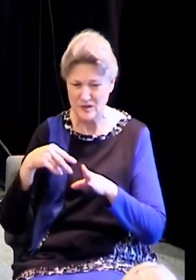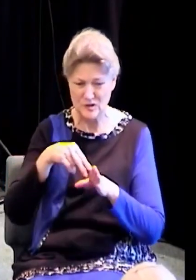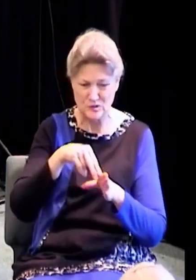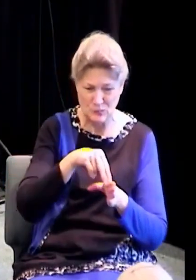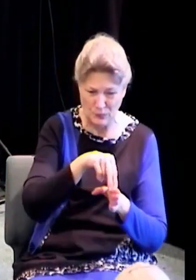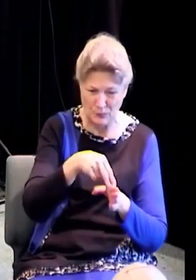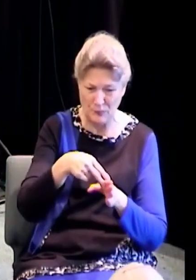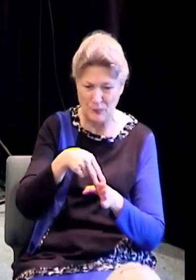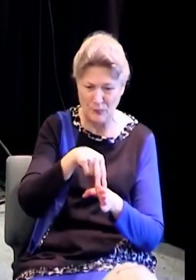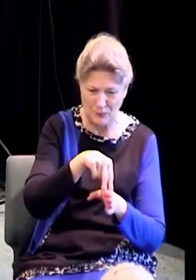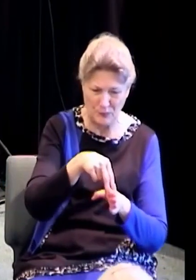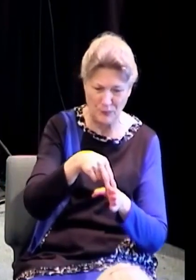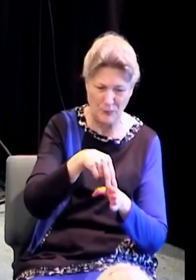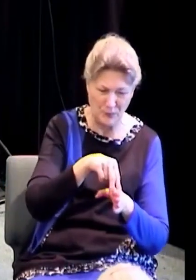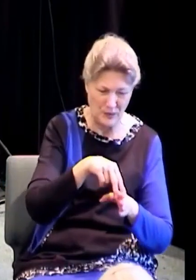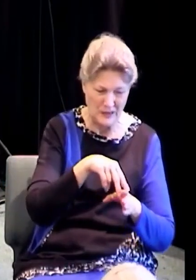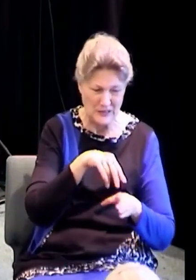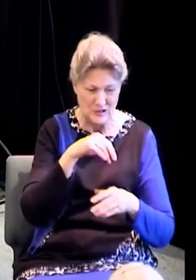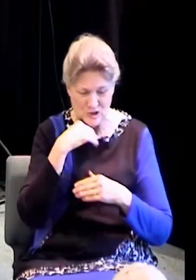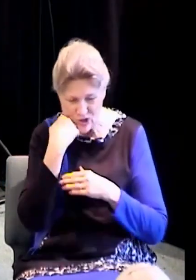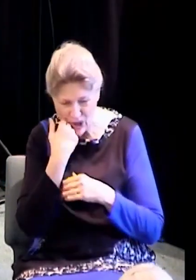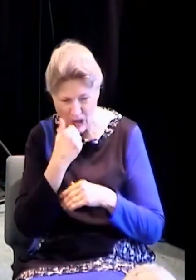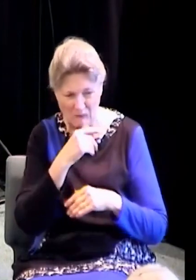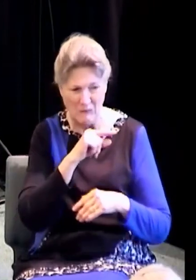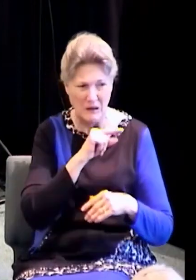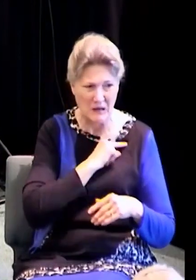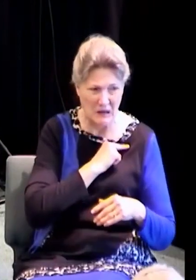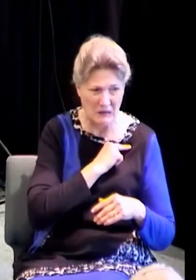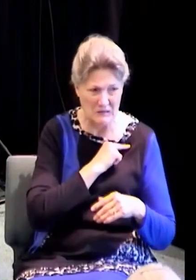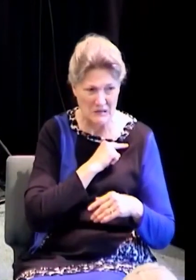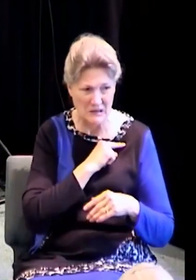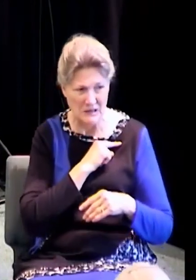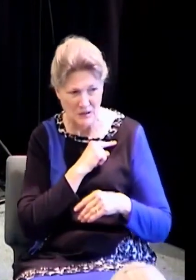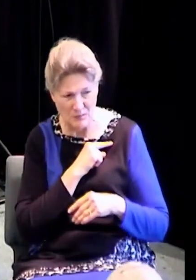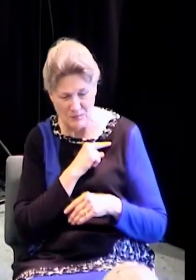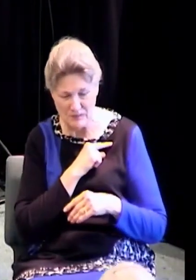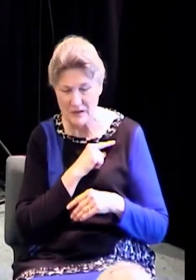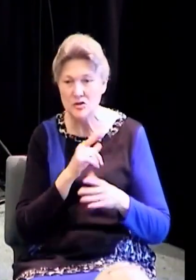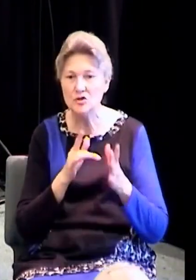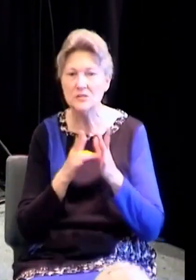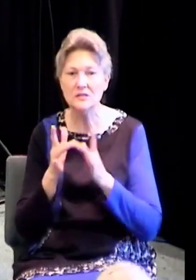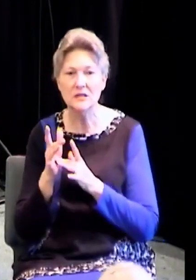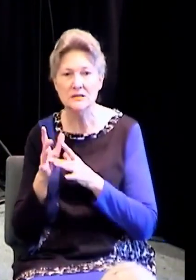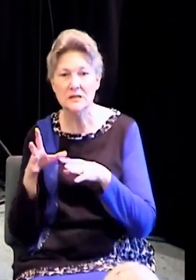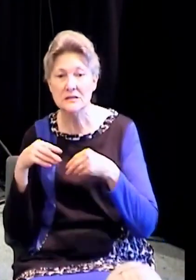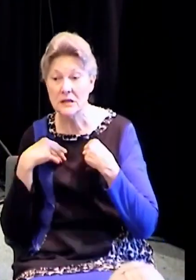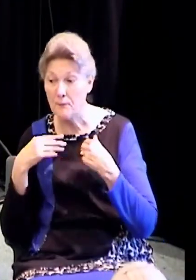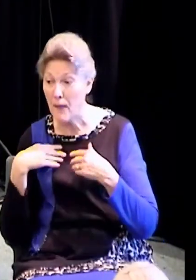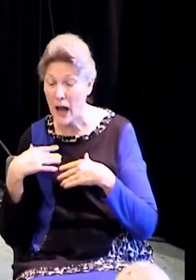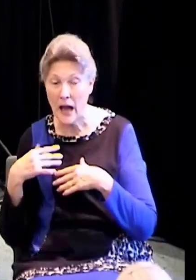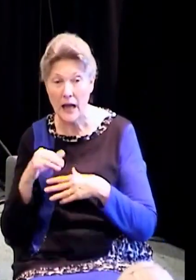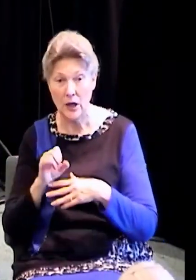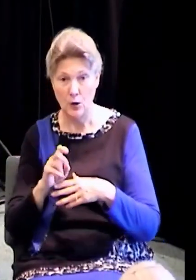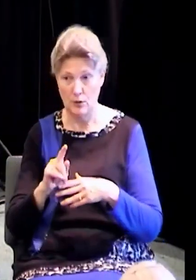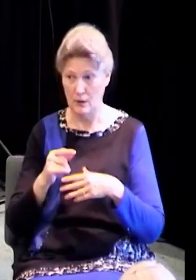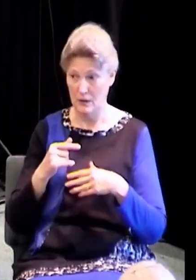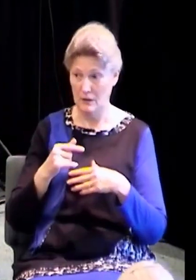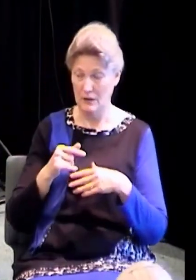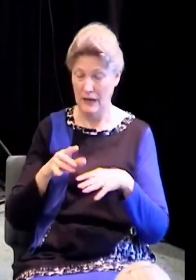and guilt that we carry and we don't know what to do and he says, take my yoke upon you. For I am meek and lowly and hard and you shall find rest